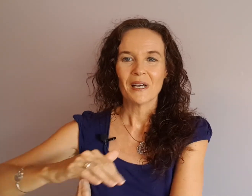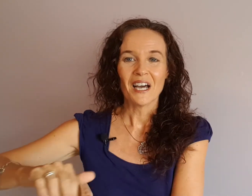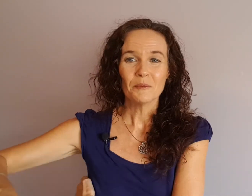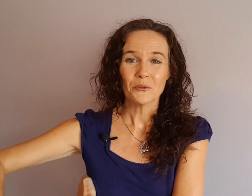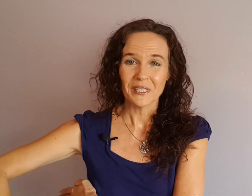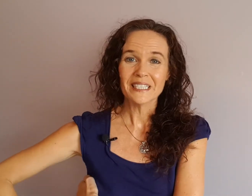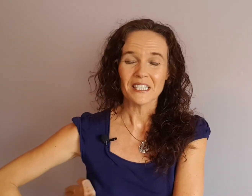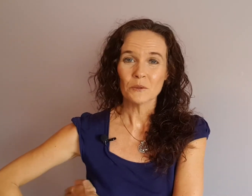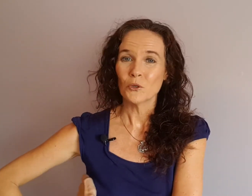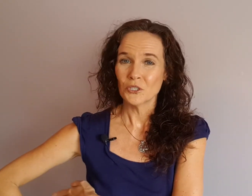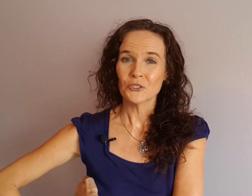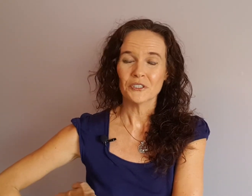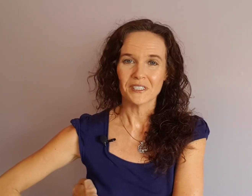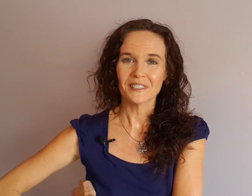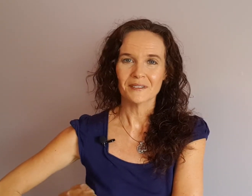Part of me really doesn't want to do this.